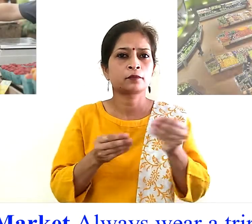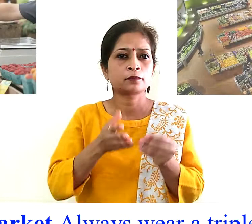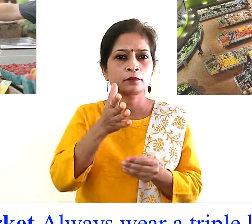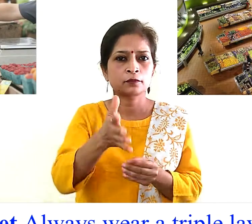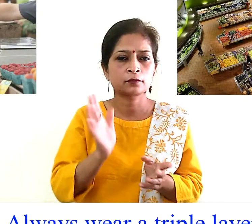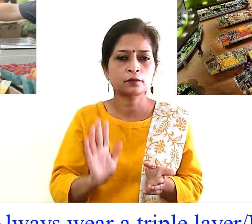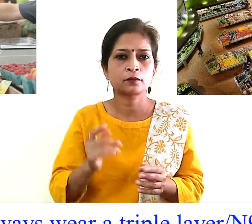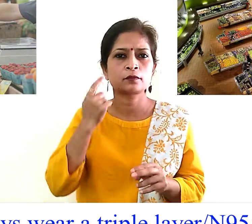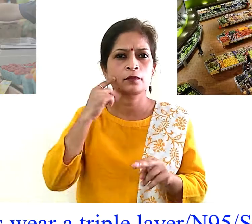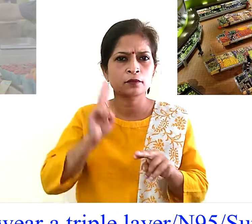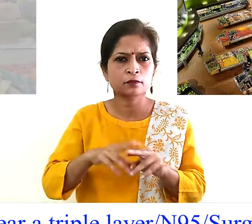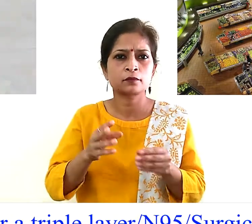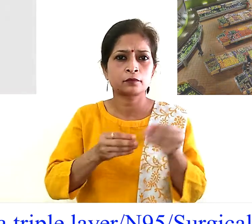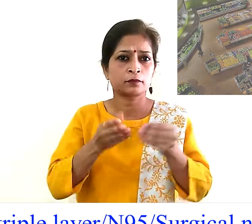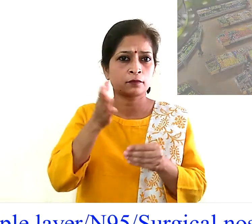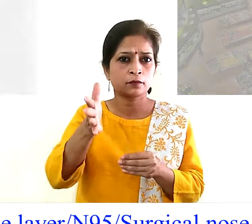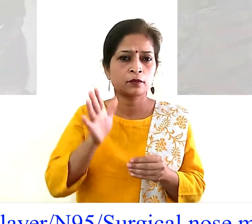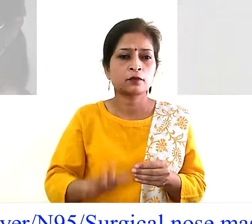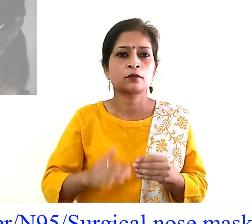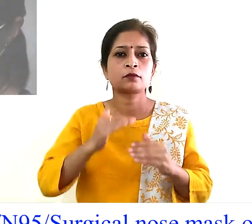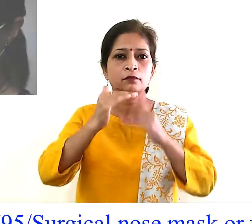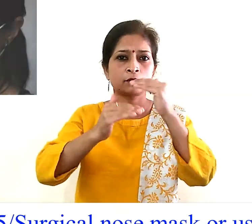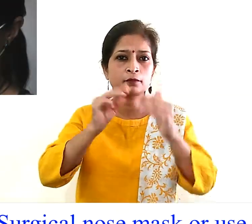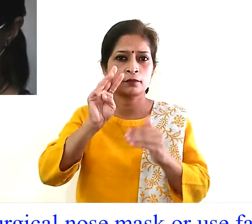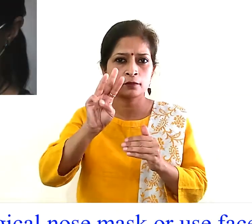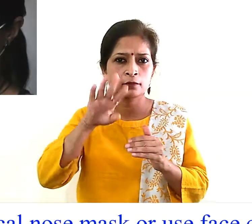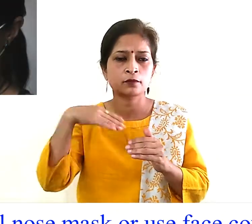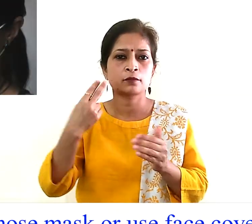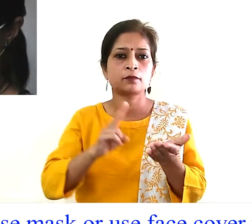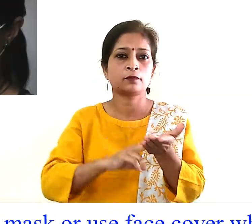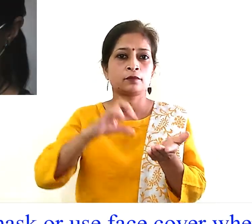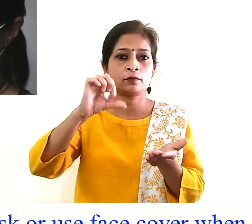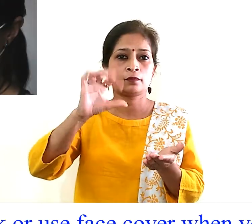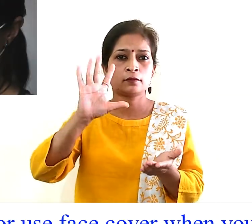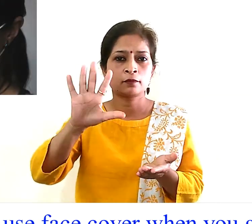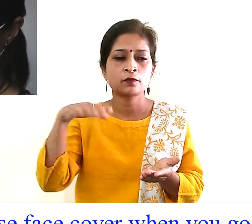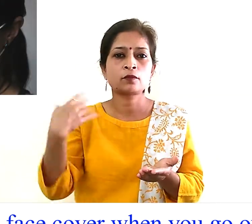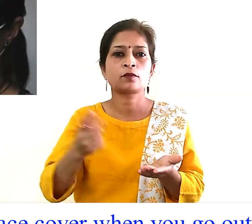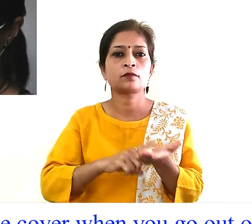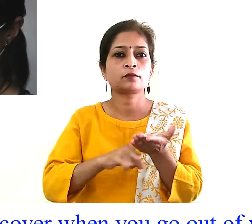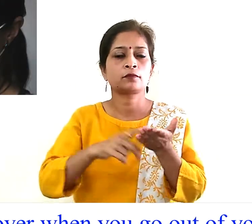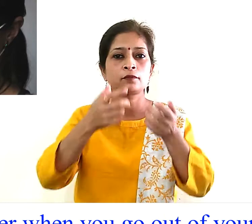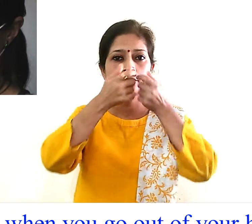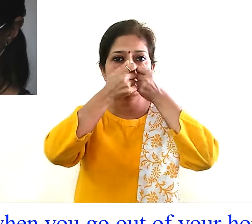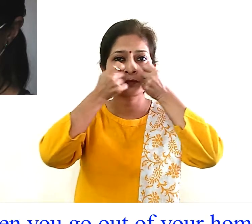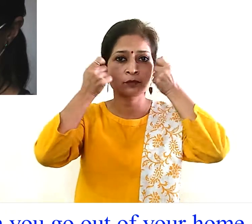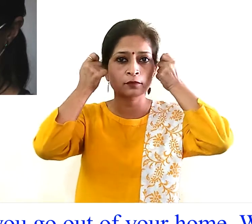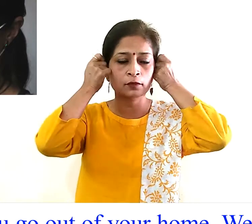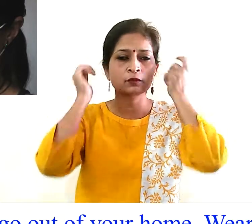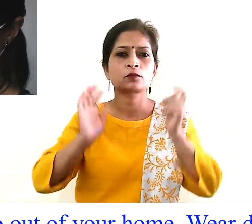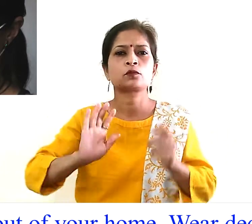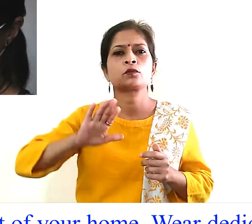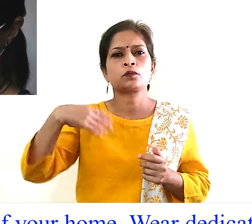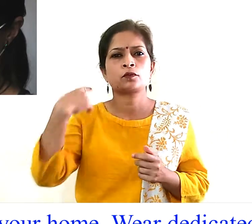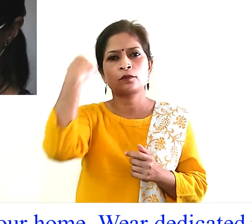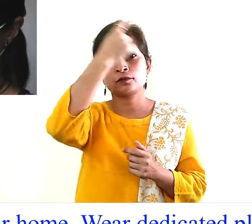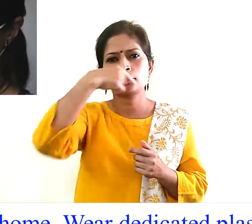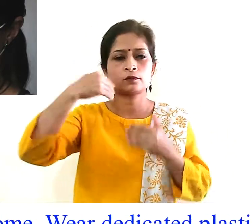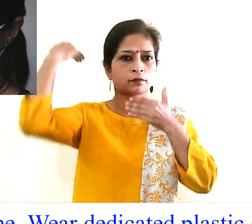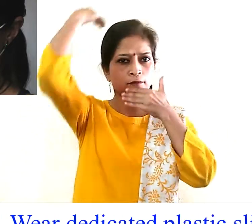always wear a triple layer or N95 or surgical nose mask or use face cover when